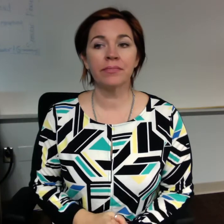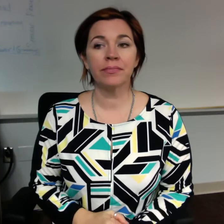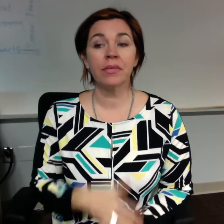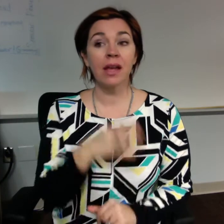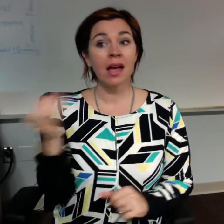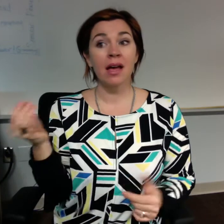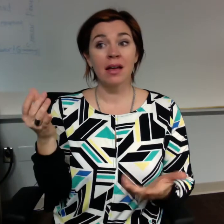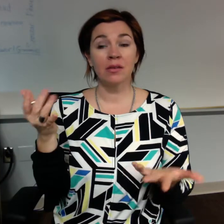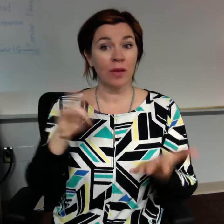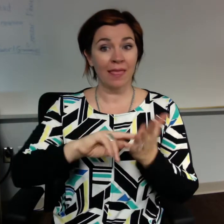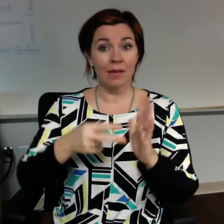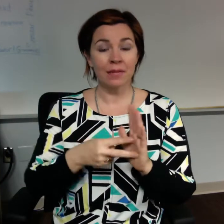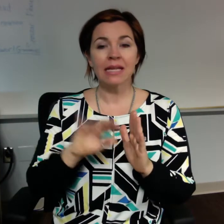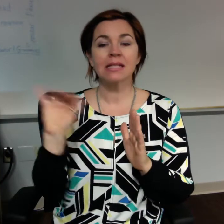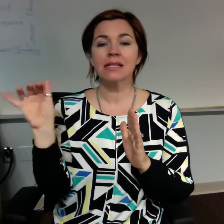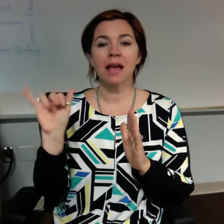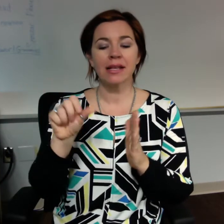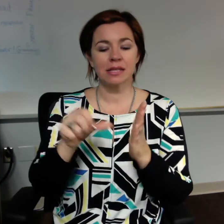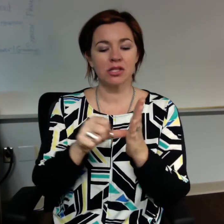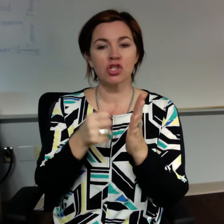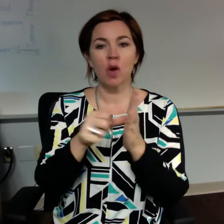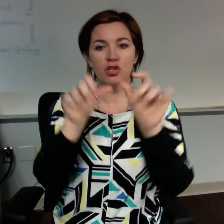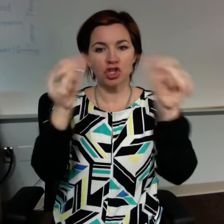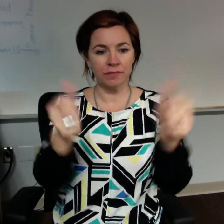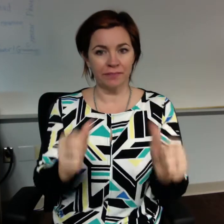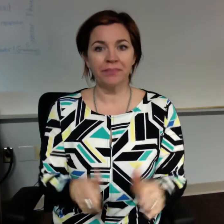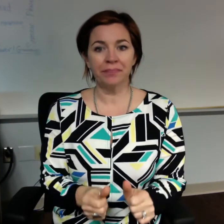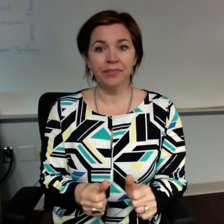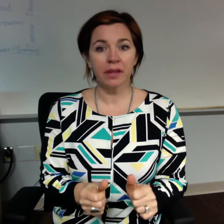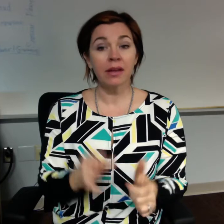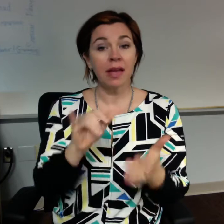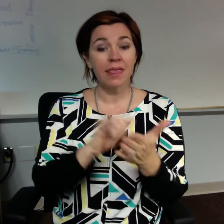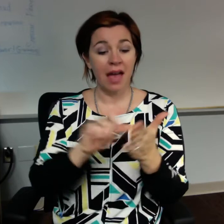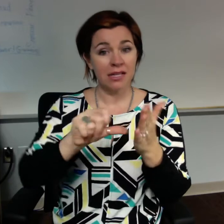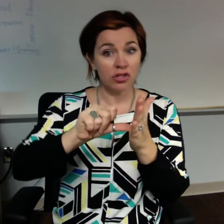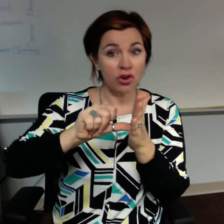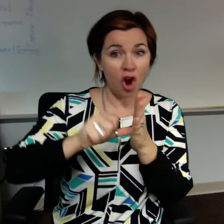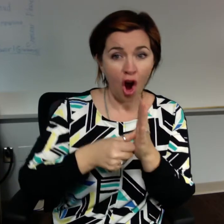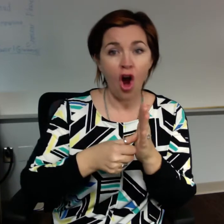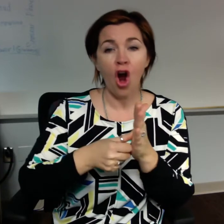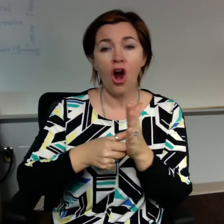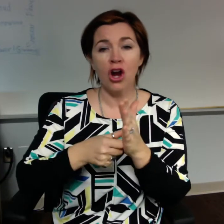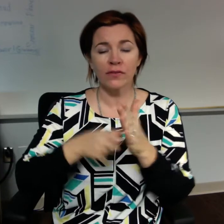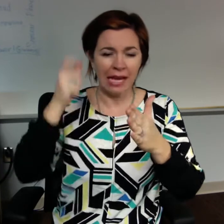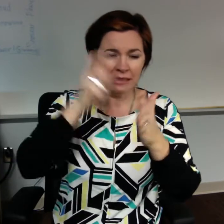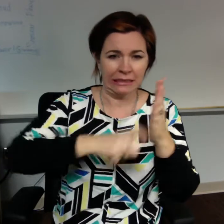is a sculpture that is carved into the granite face